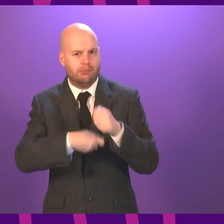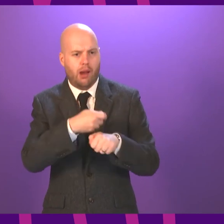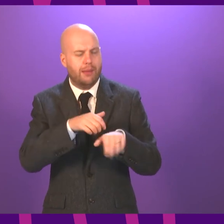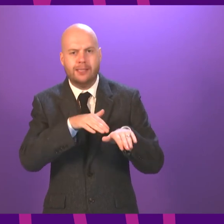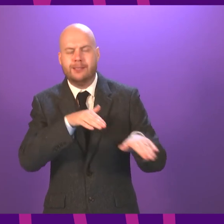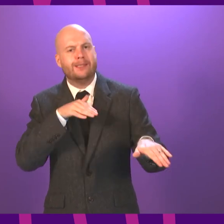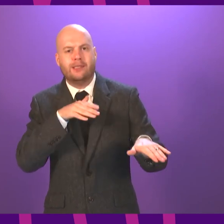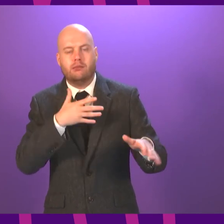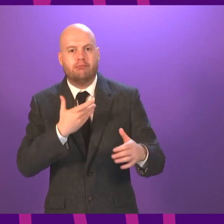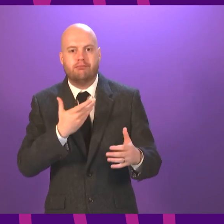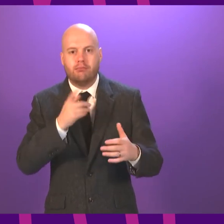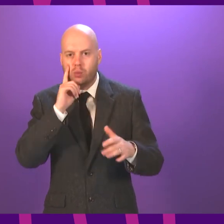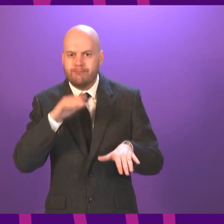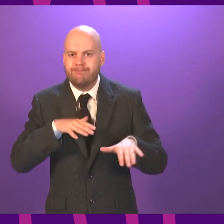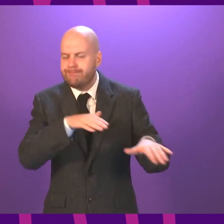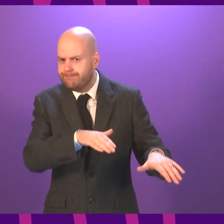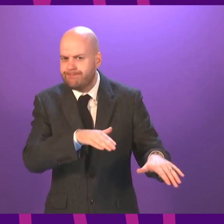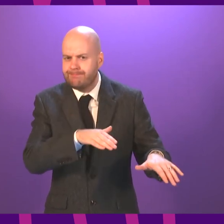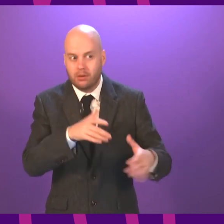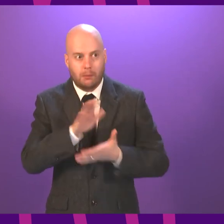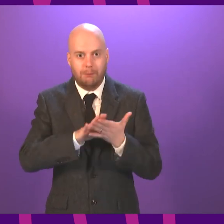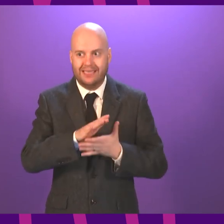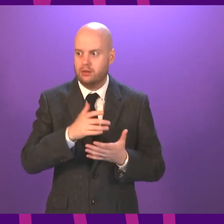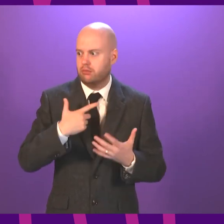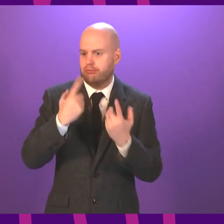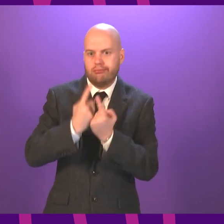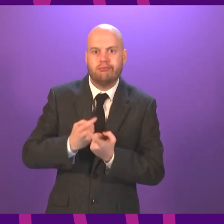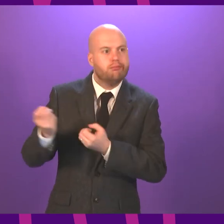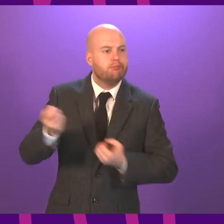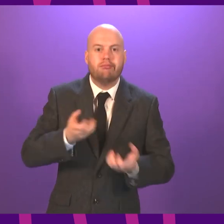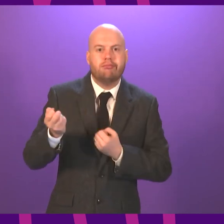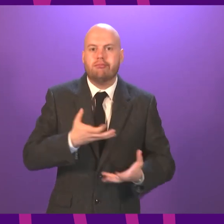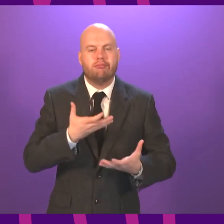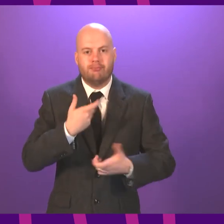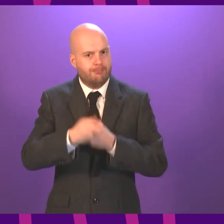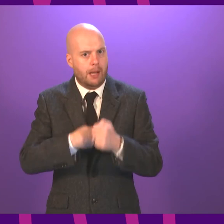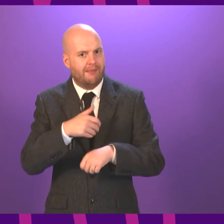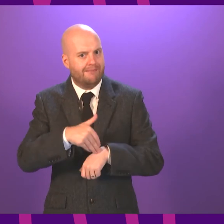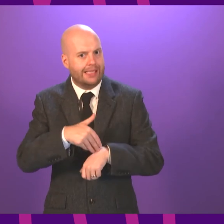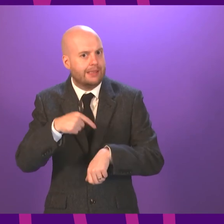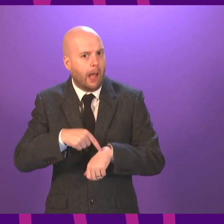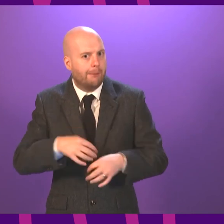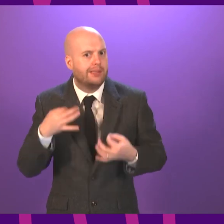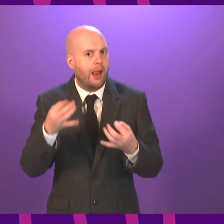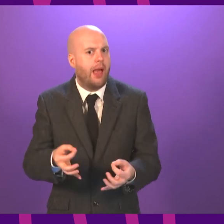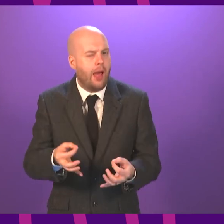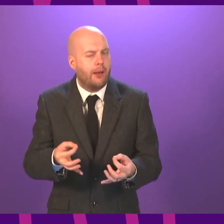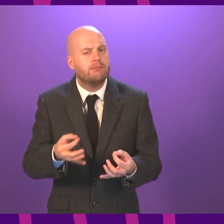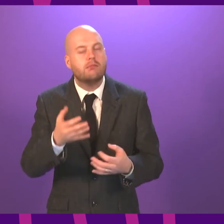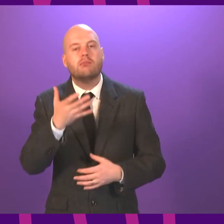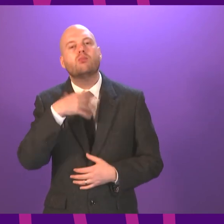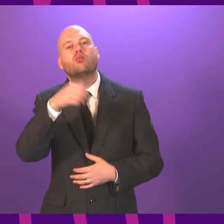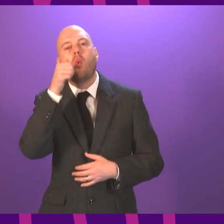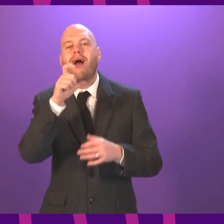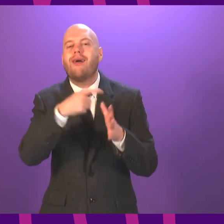While the return of NB Lock Seaforth to the route should help, this incident does raise wider concerns about what happens when the next Kalamak vessel